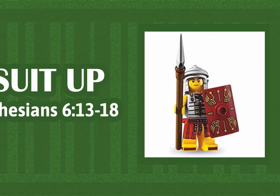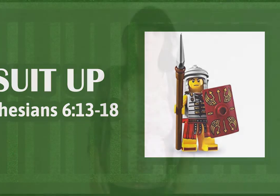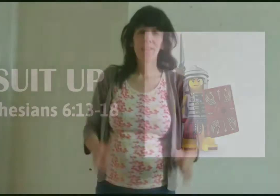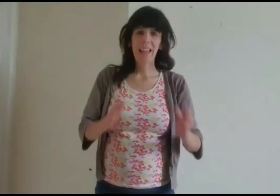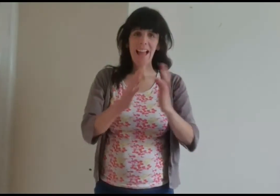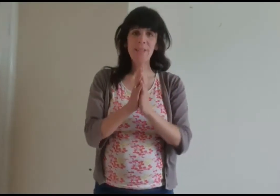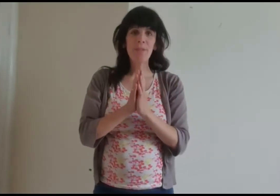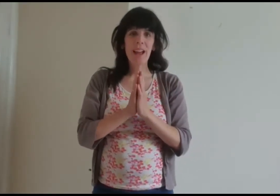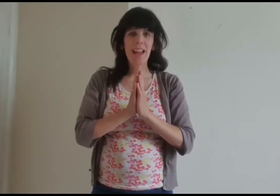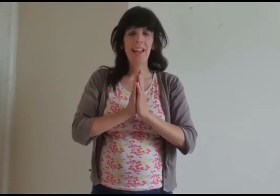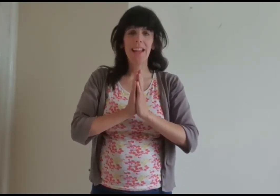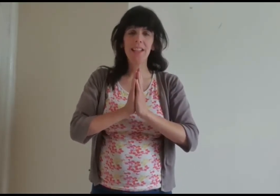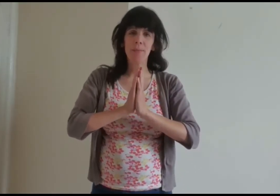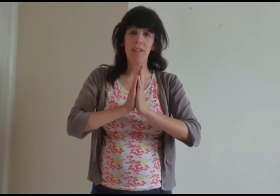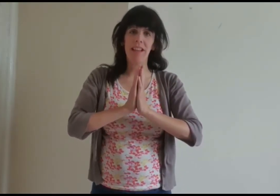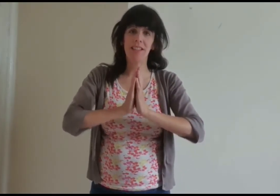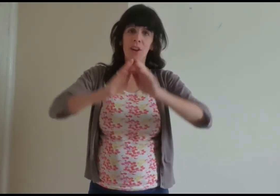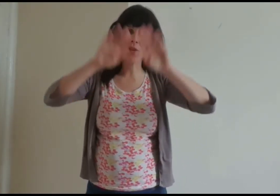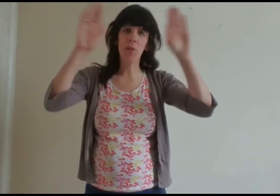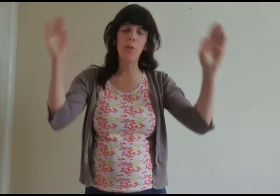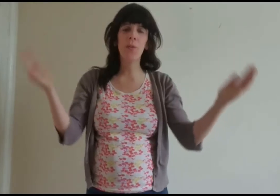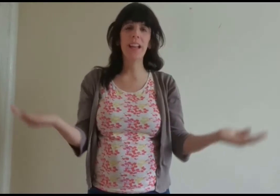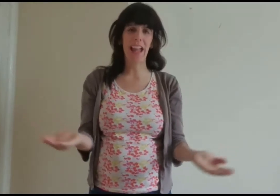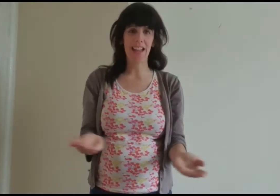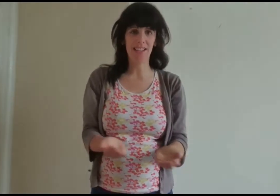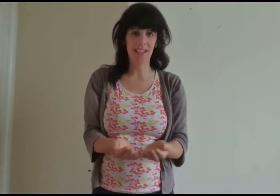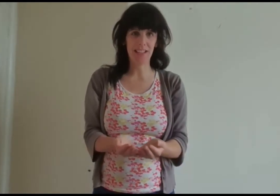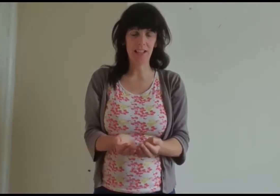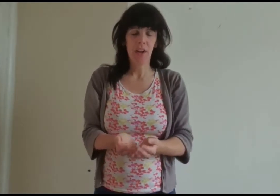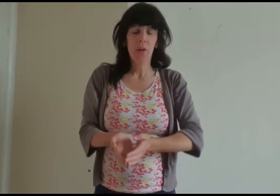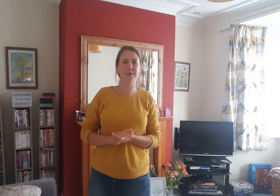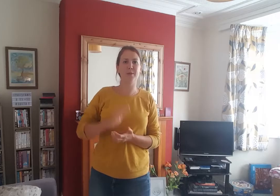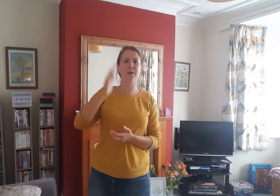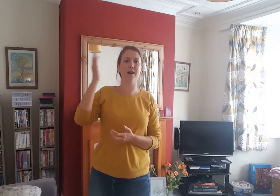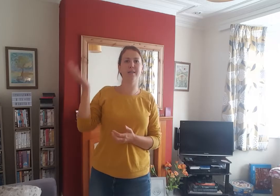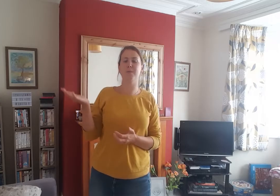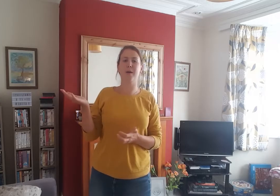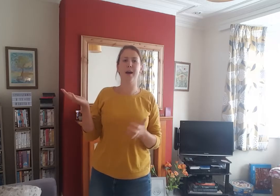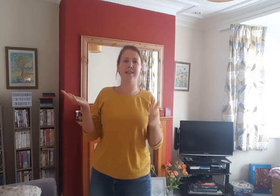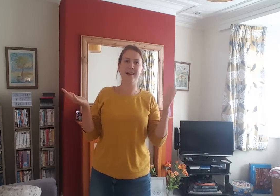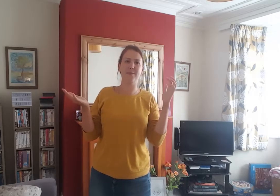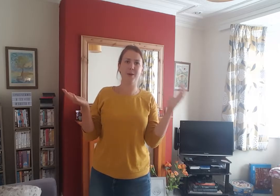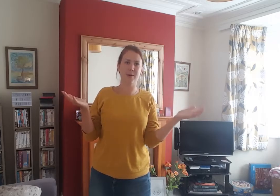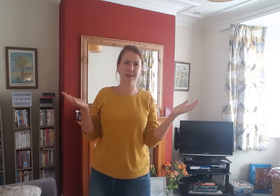and pray in the spirit on all occasions with all kinds of prayers and requests